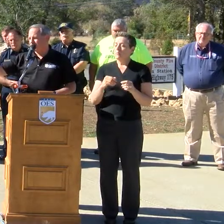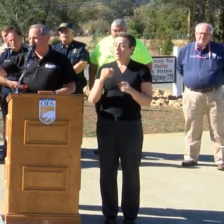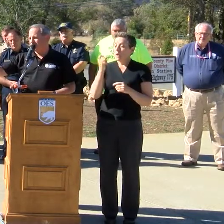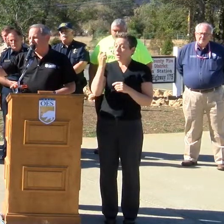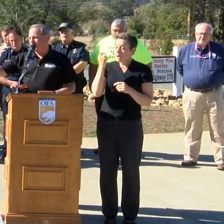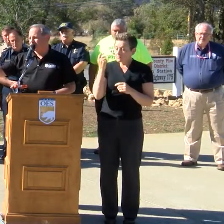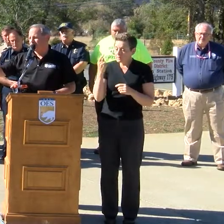shelters in Kelsey. down emotions. That See